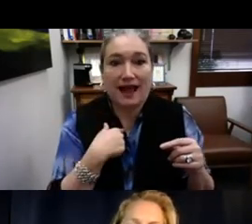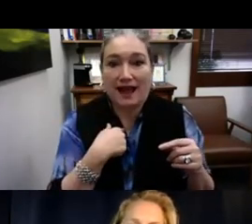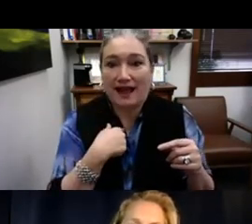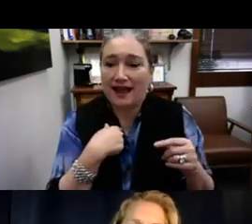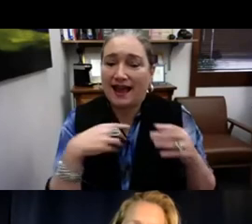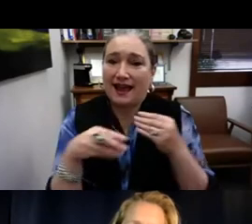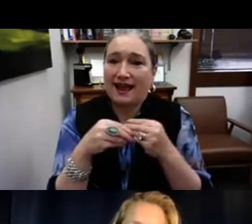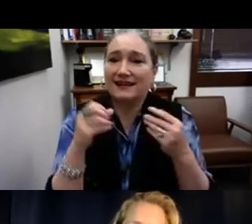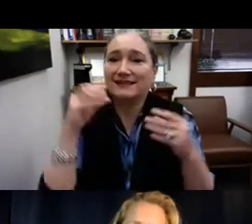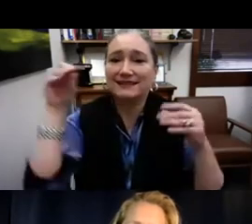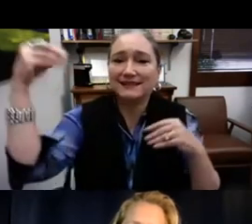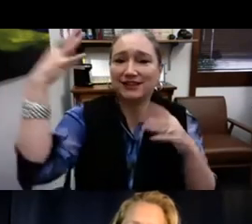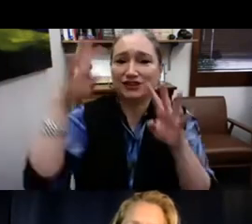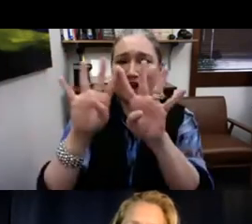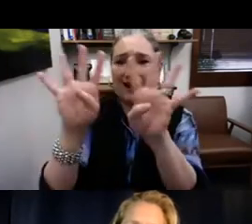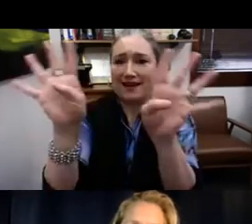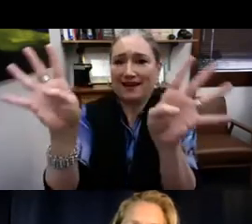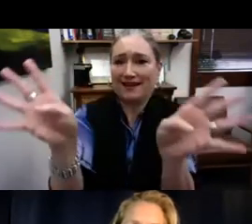So this is Bella's experience.